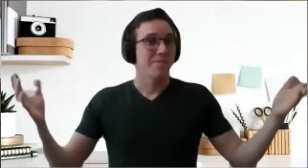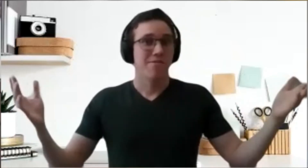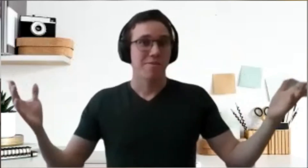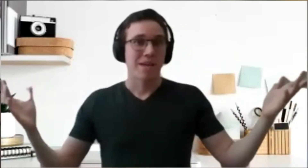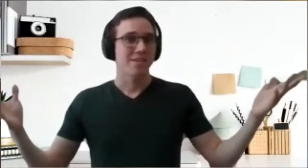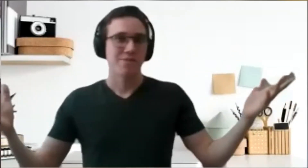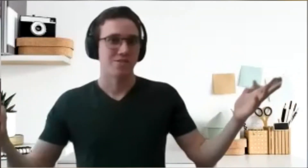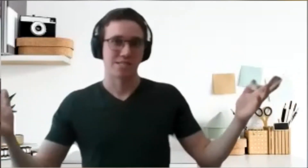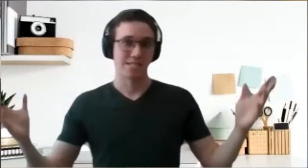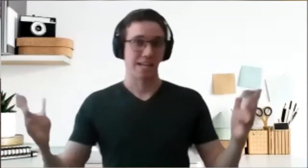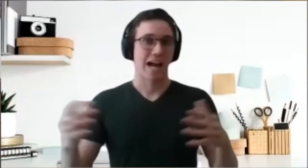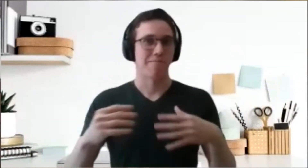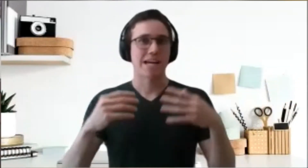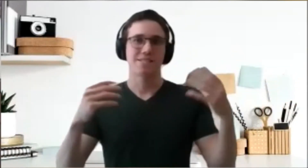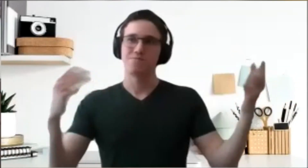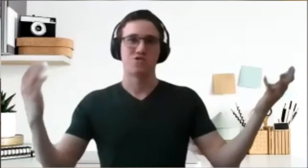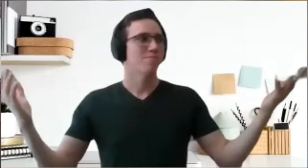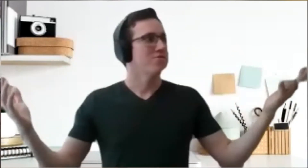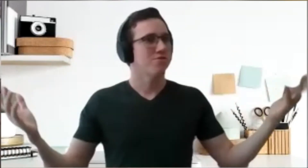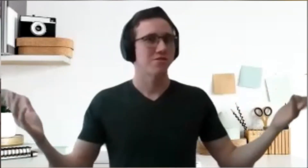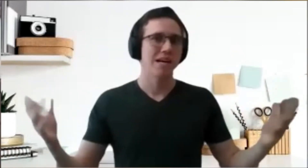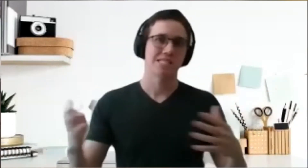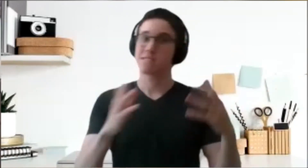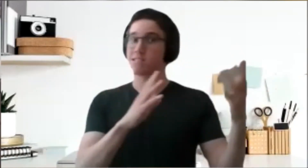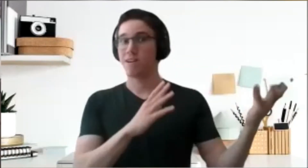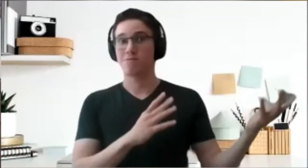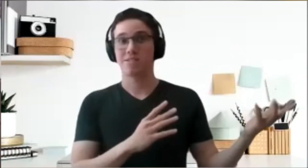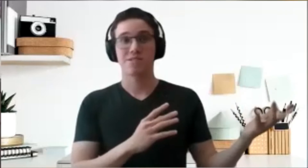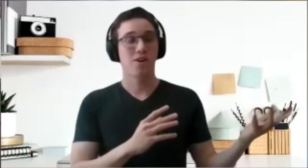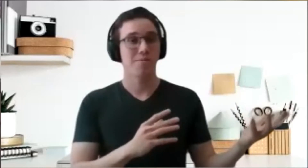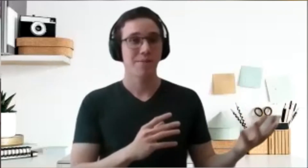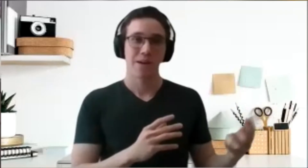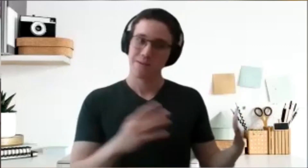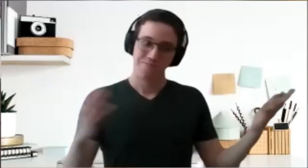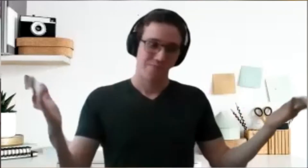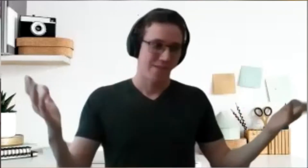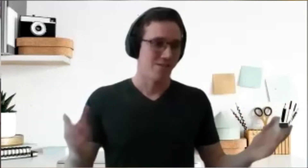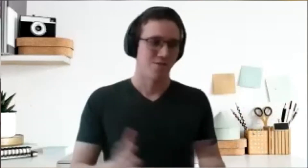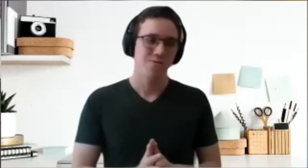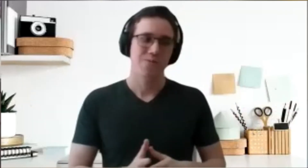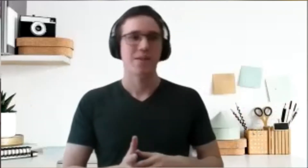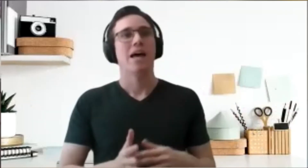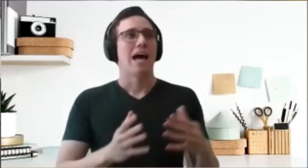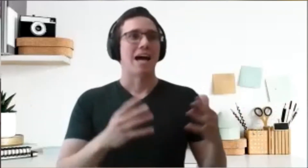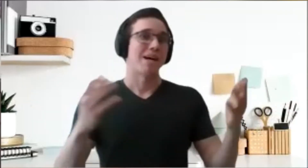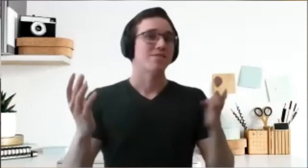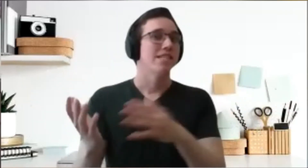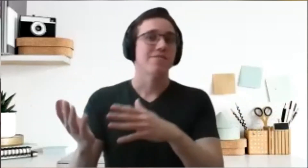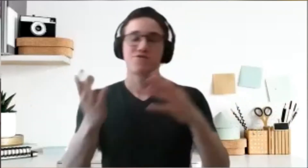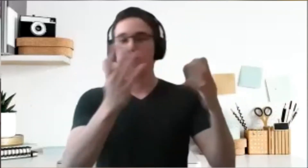be for many reasons like I might stop doing Toastmasters because I found a different hobby. I don't know. I might leave for